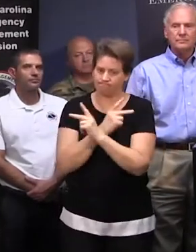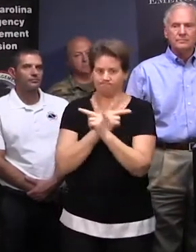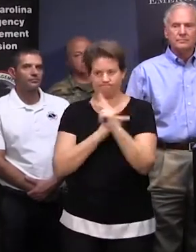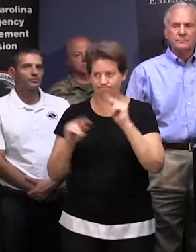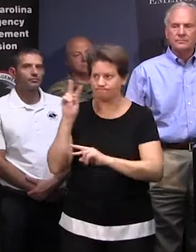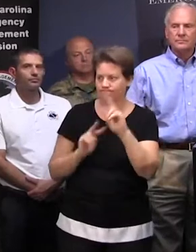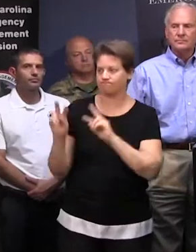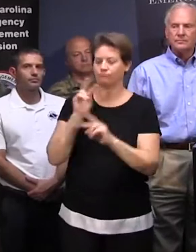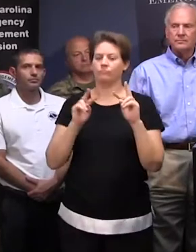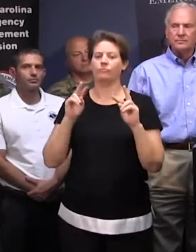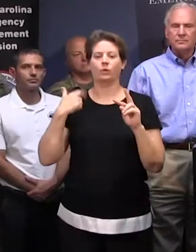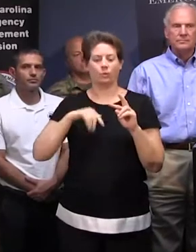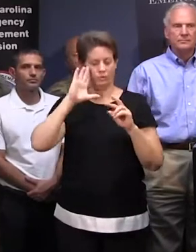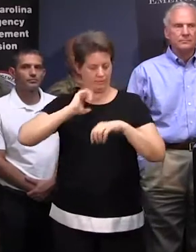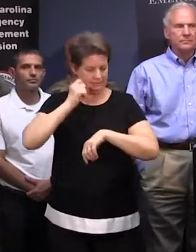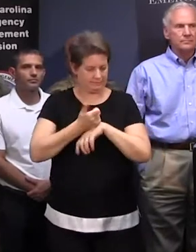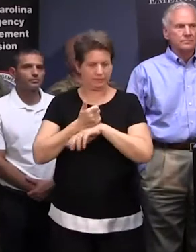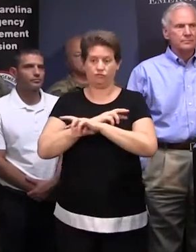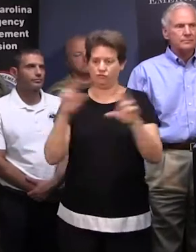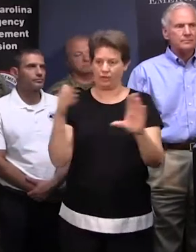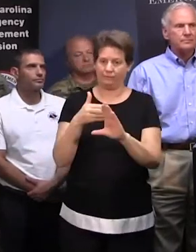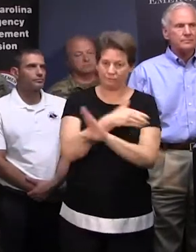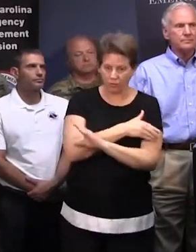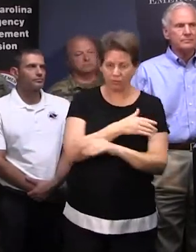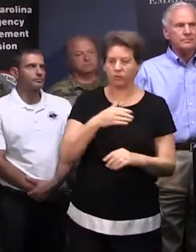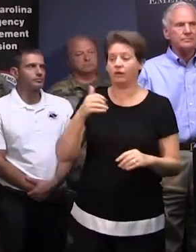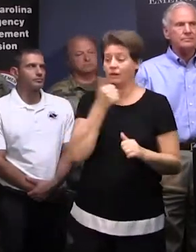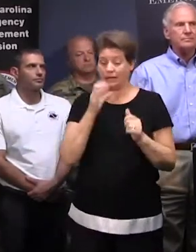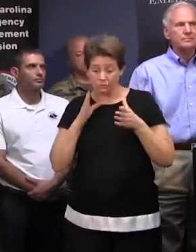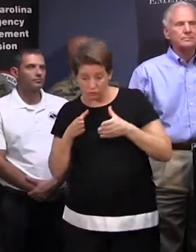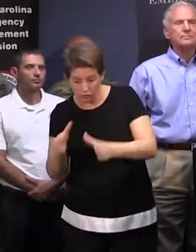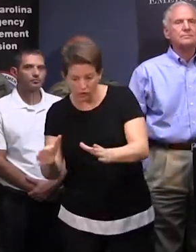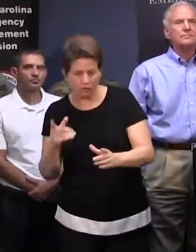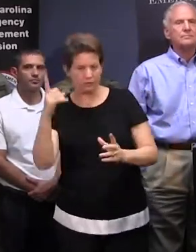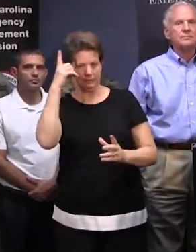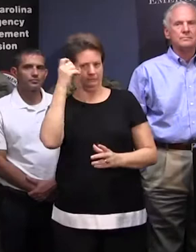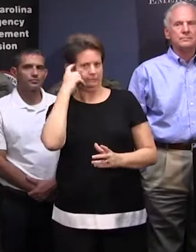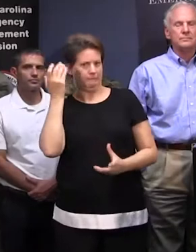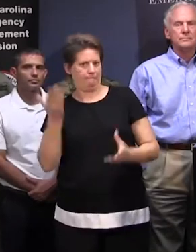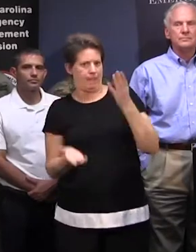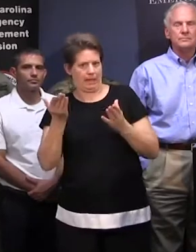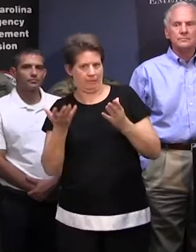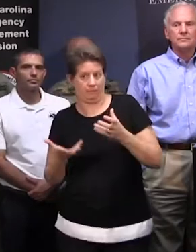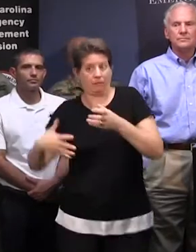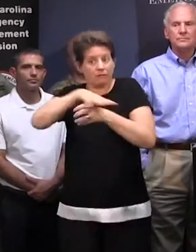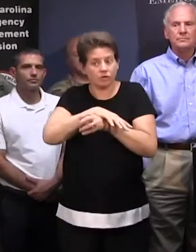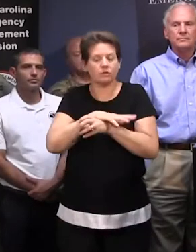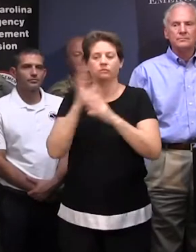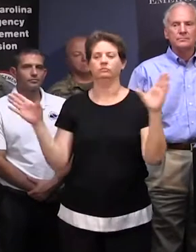will be prepositioned and make sure that we close any roadways that we would be concerned about based on the